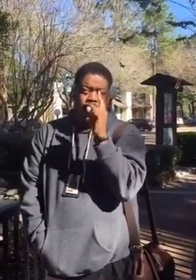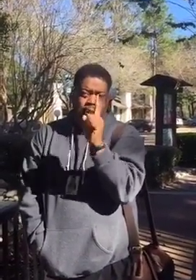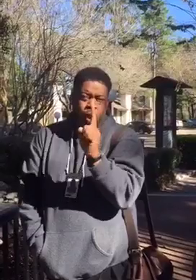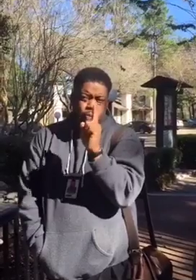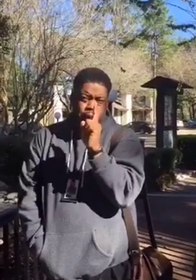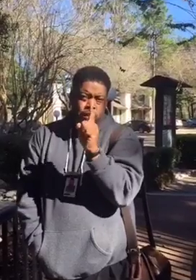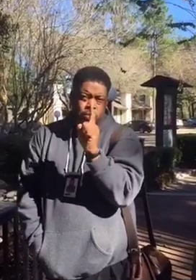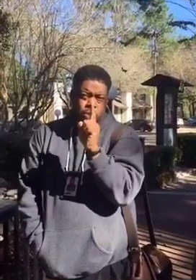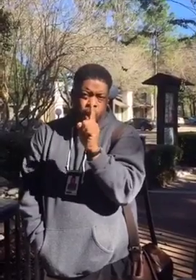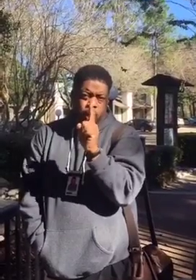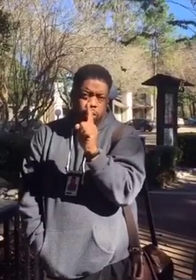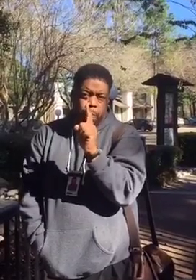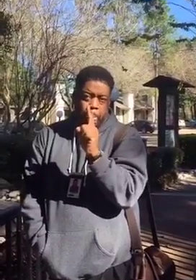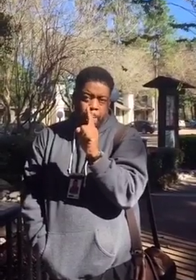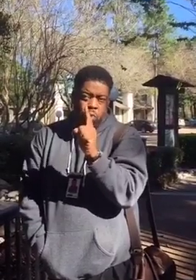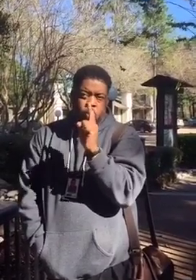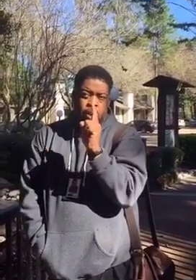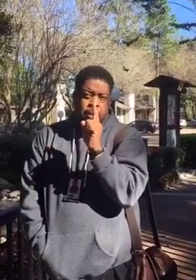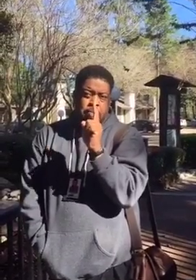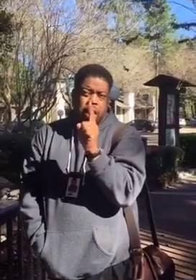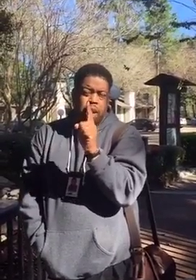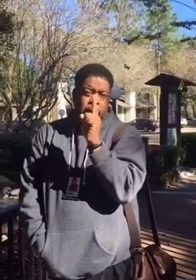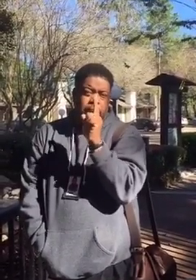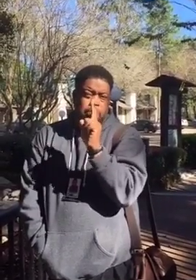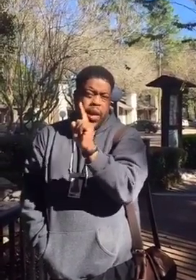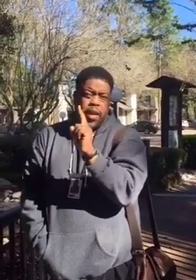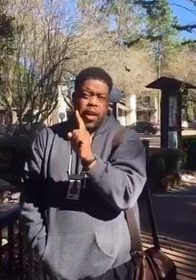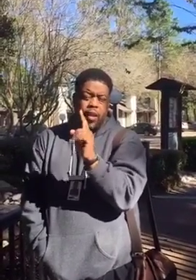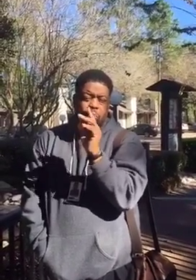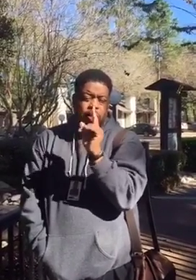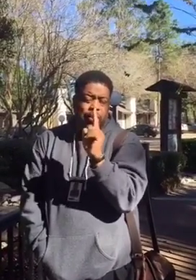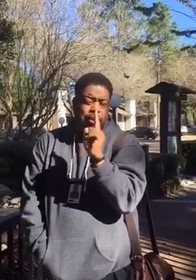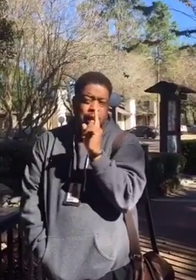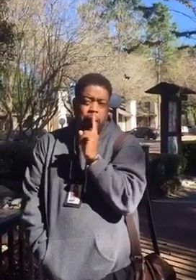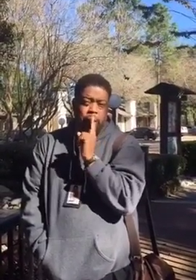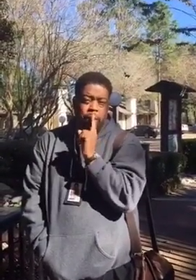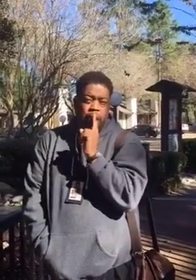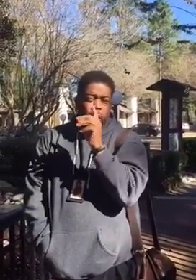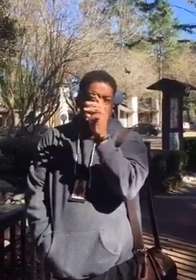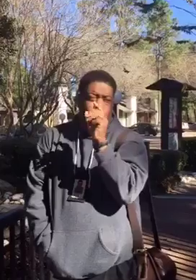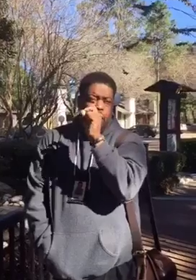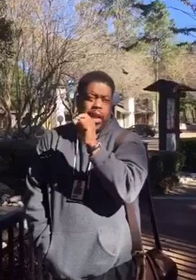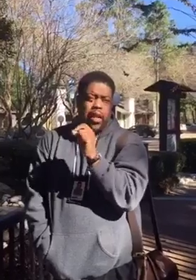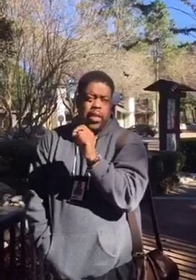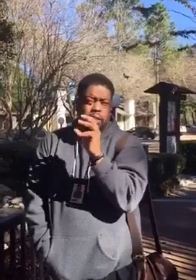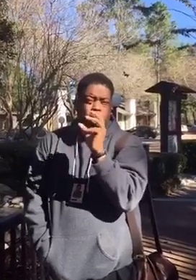That's why we lose heart. We want to be millionaires and billionaires with a seed, and we're draining it to